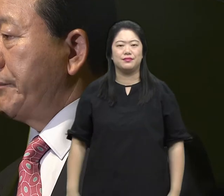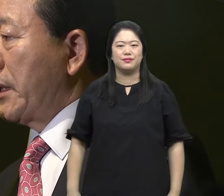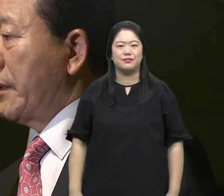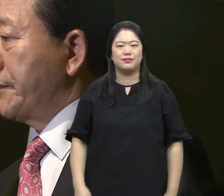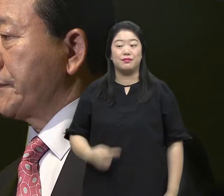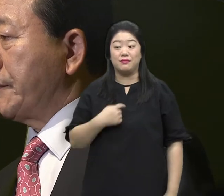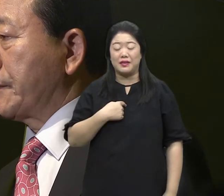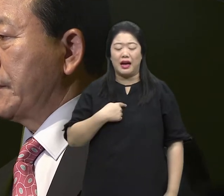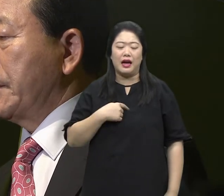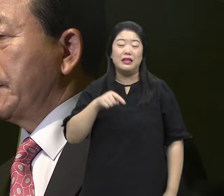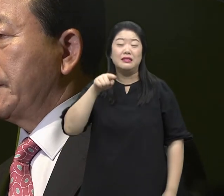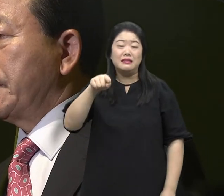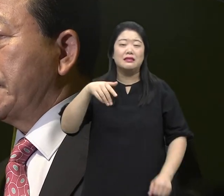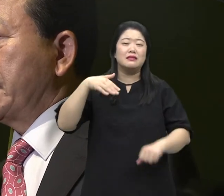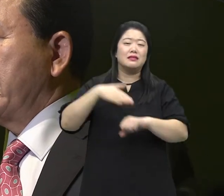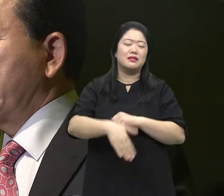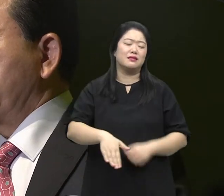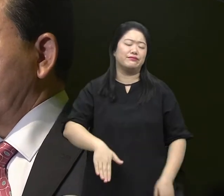That's why my life completely perished.